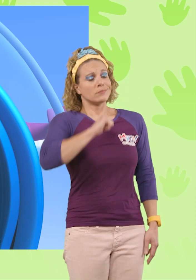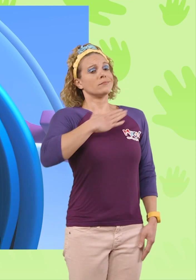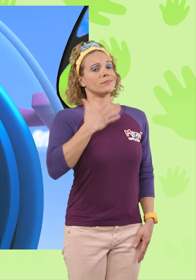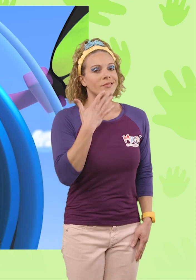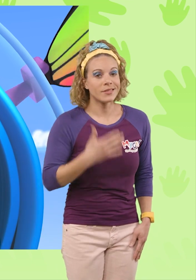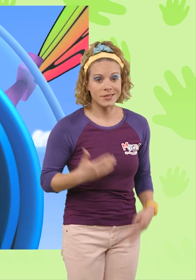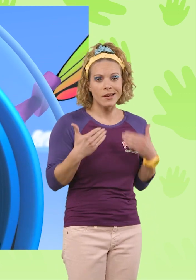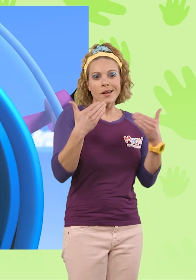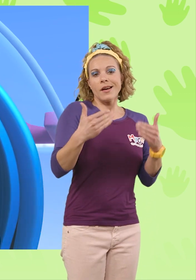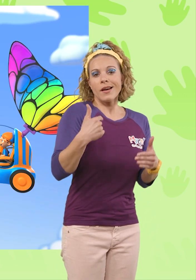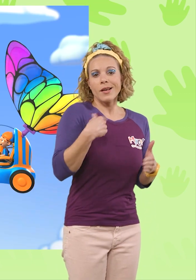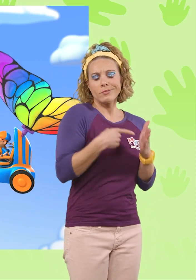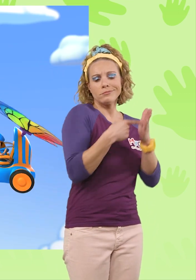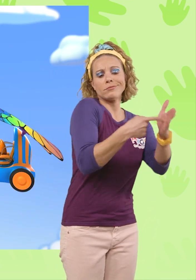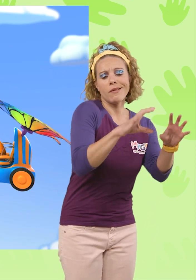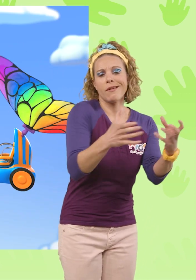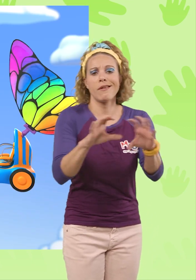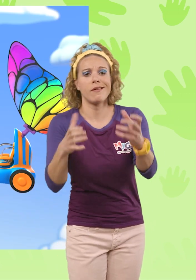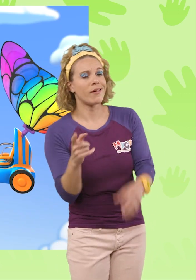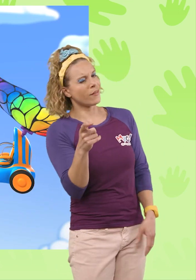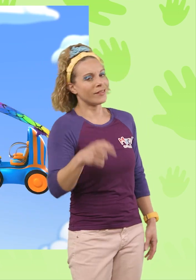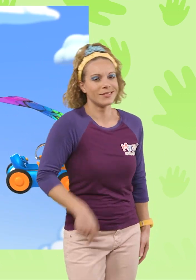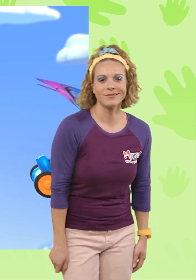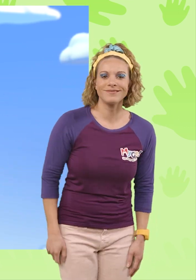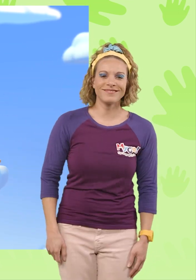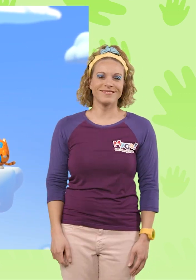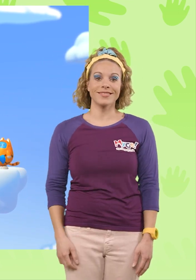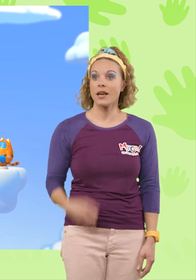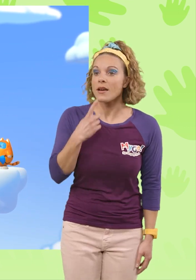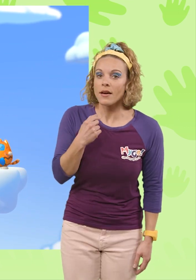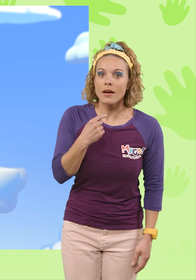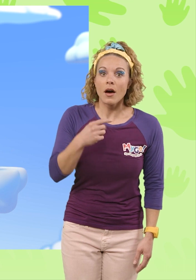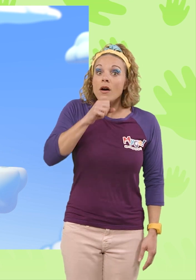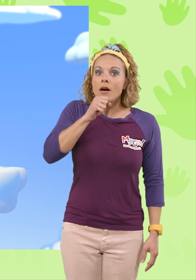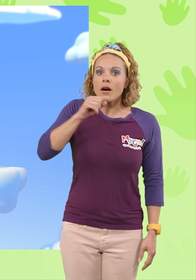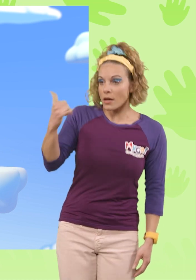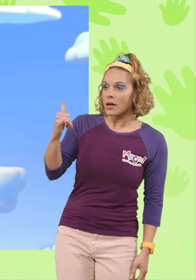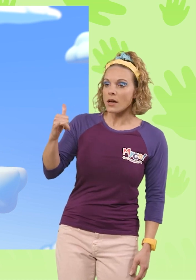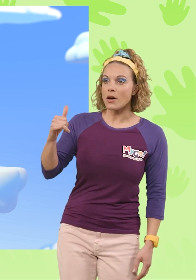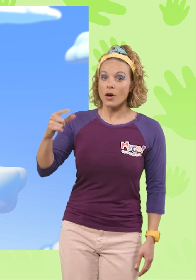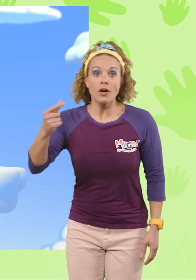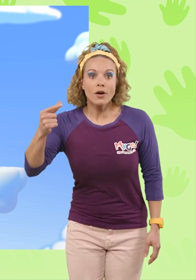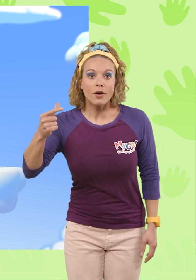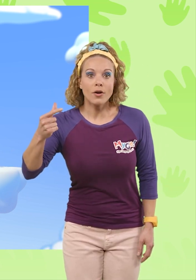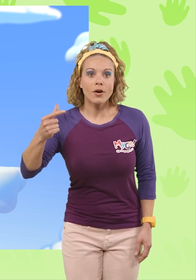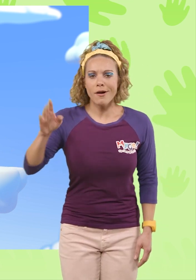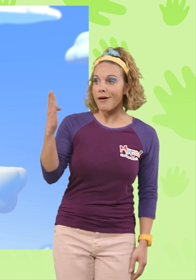my colors! Let me show them off one by one, I don't! Red, orange, yellow, green, blue,